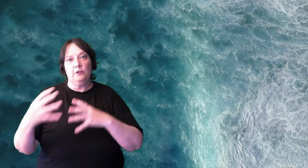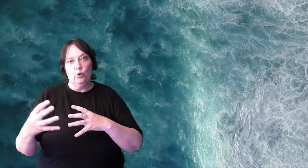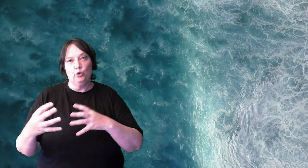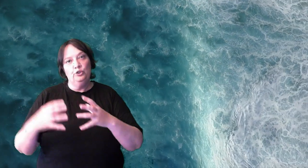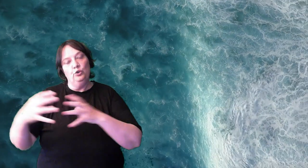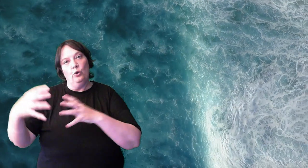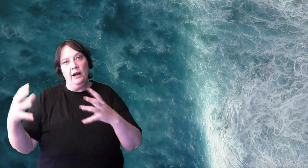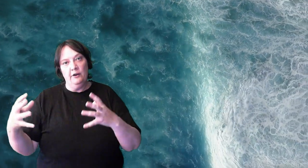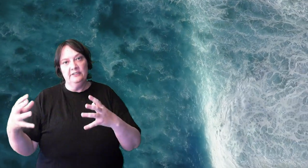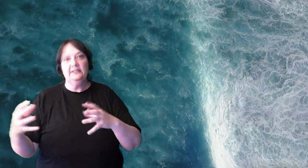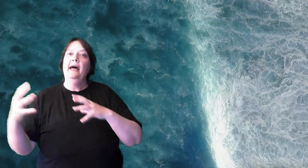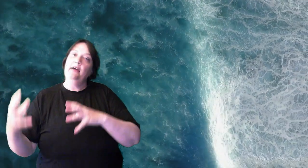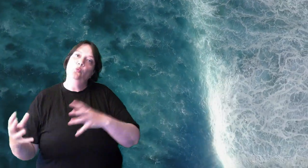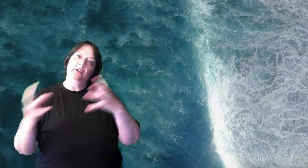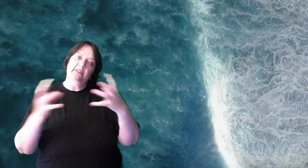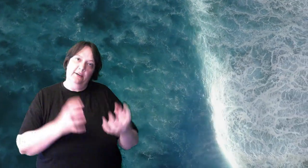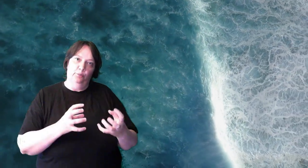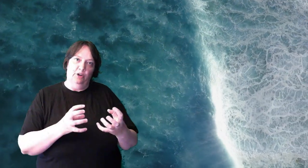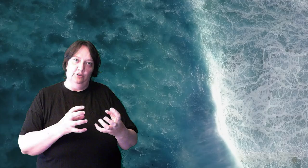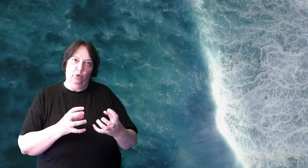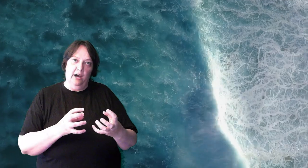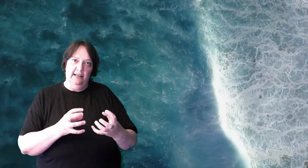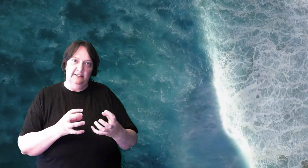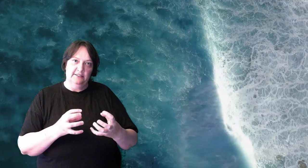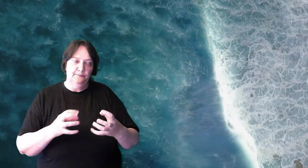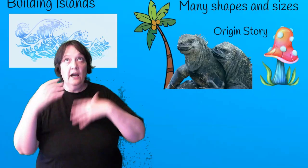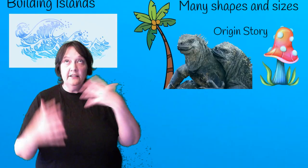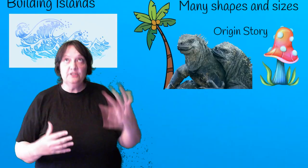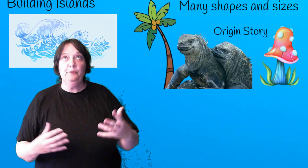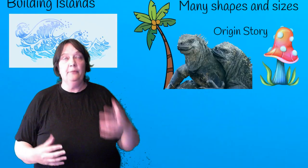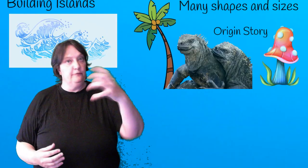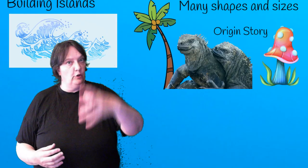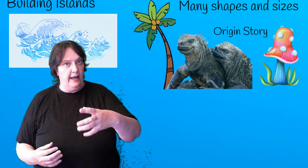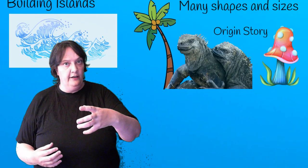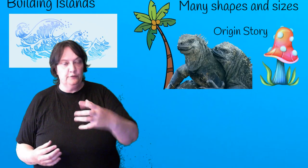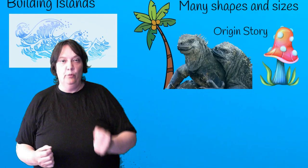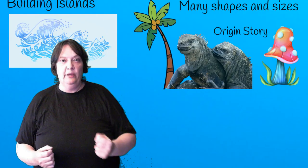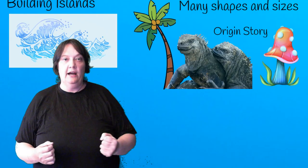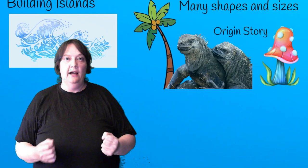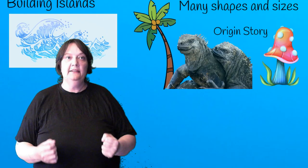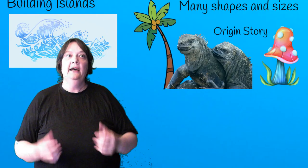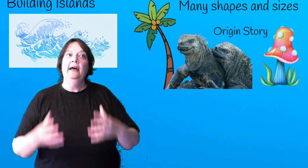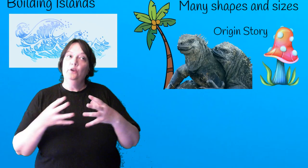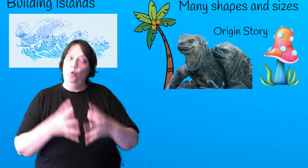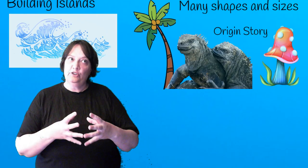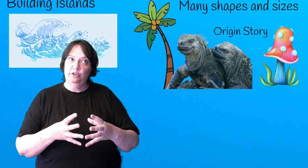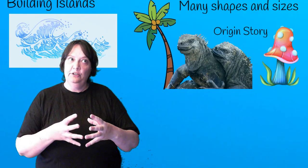thought to your currents and what they could bring to your islands. I did speak about volcanoes forming an island. You also need to